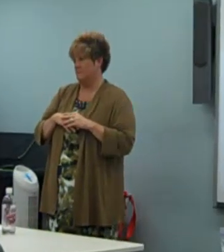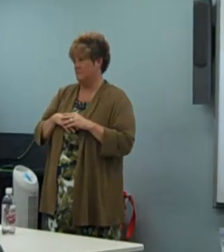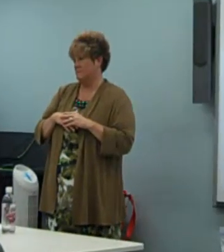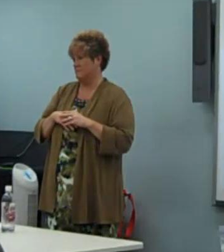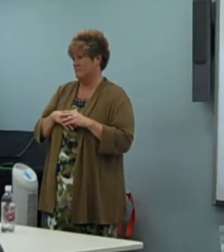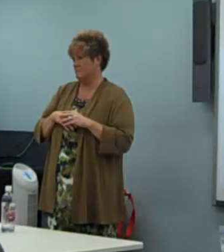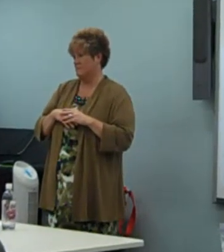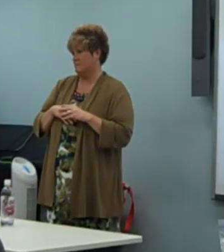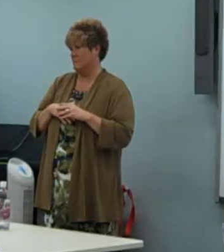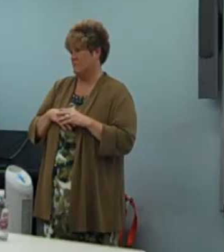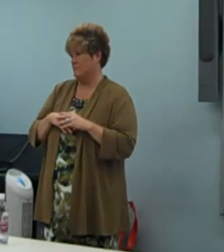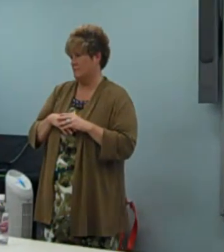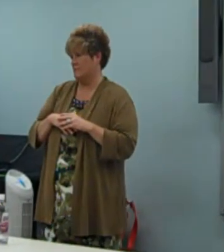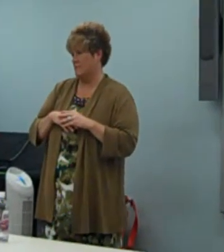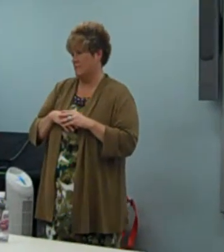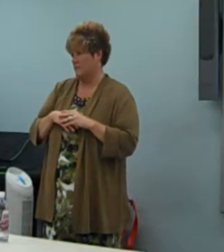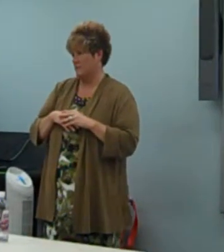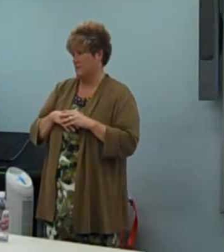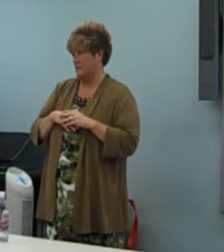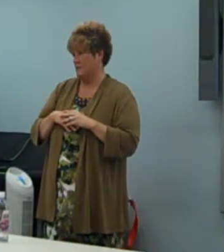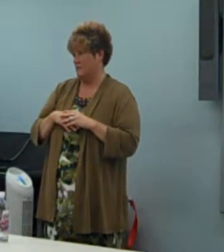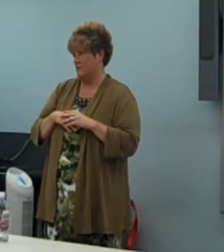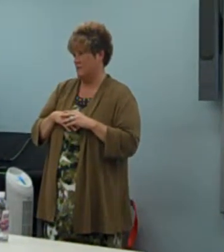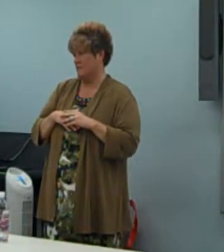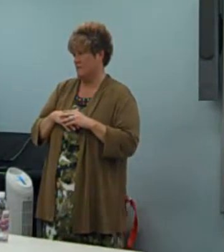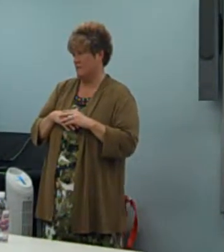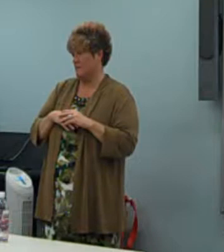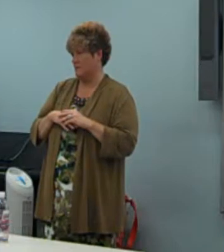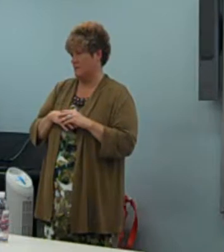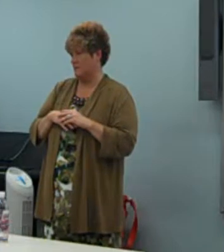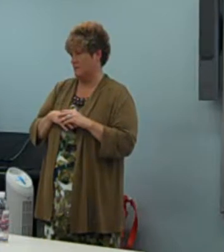what were you talking about before class, the level of, what were you saying before?